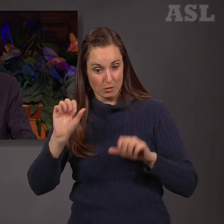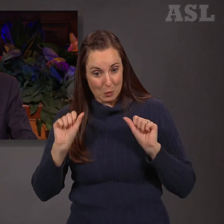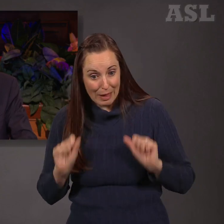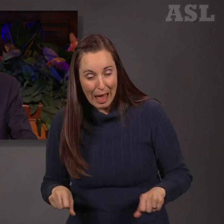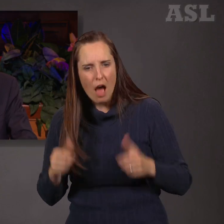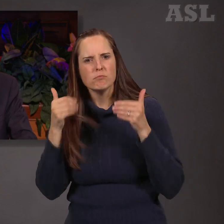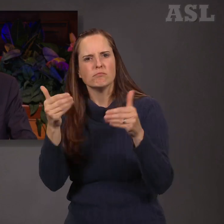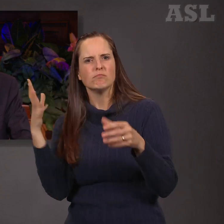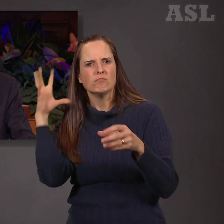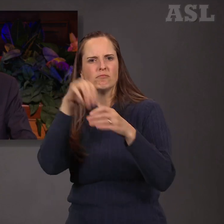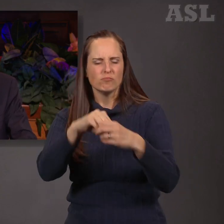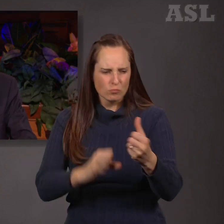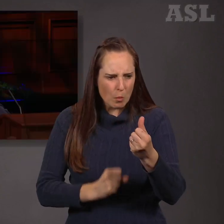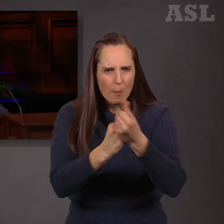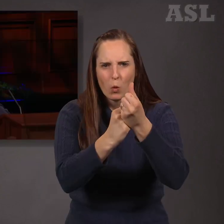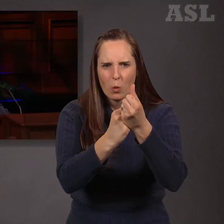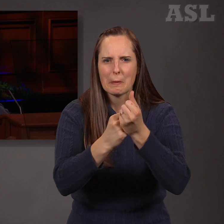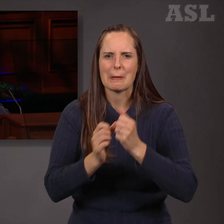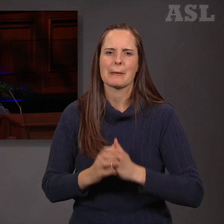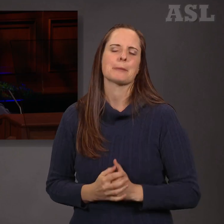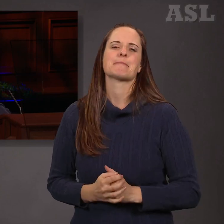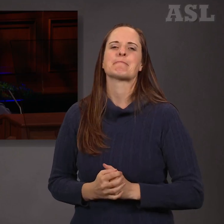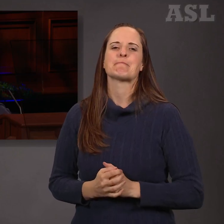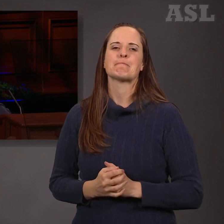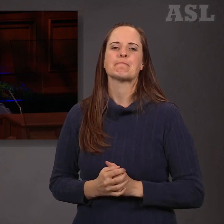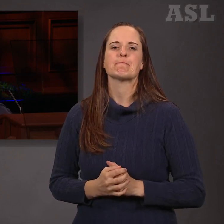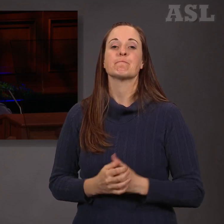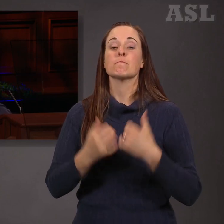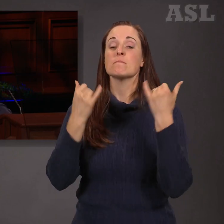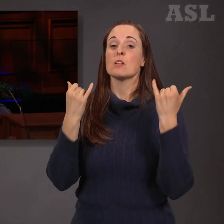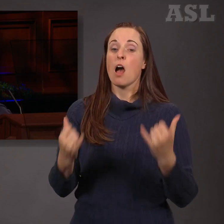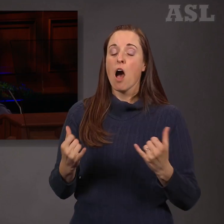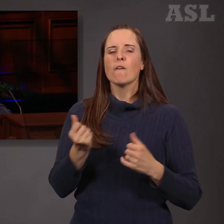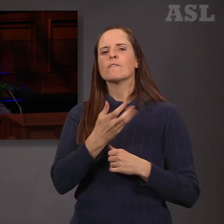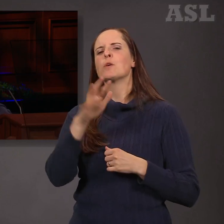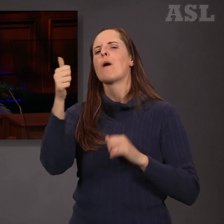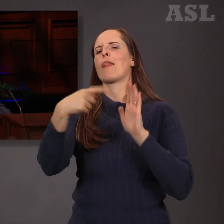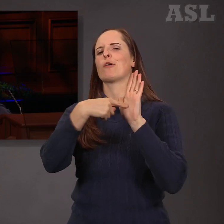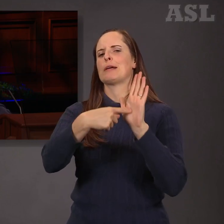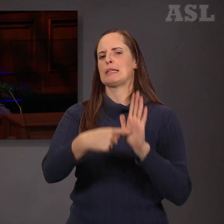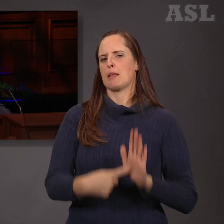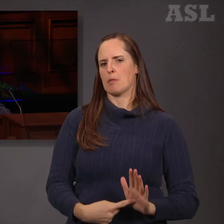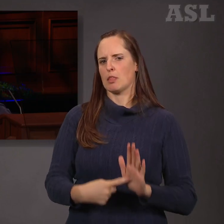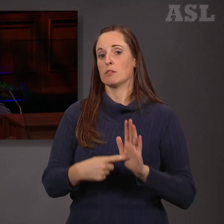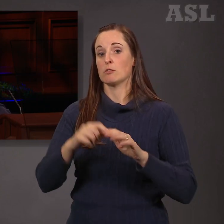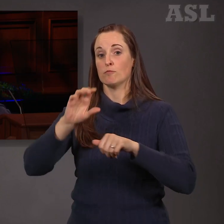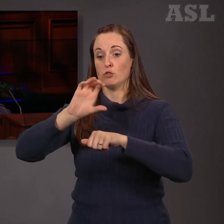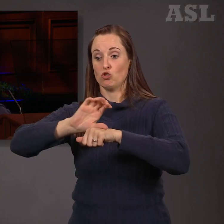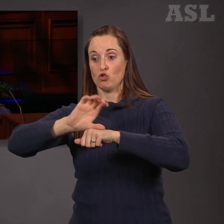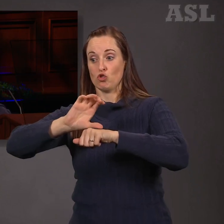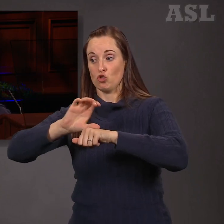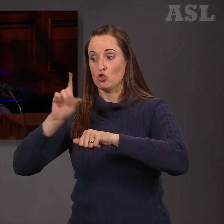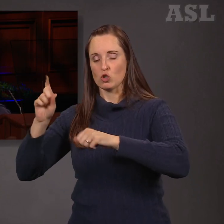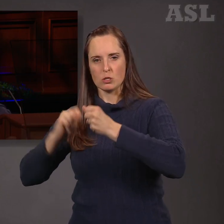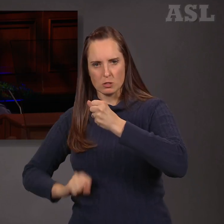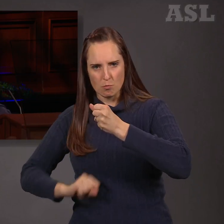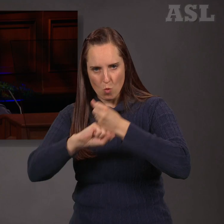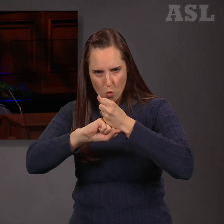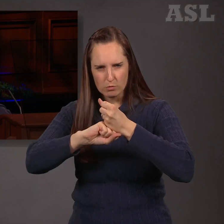to do so. Here are some examples of service the Church supports and which our members and other good people